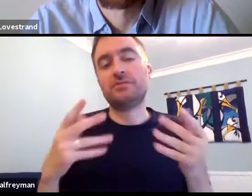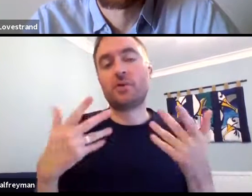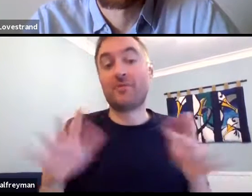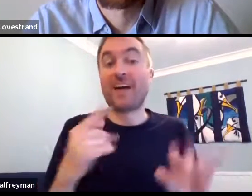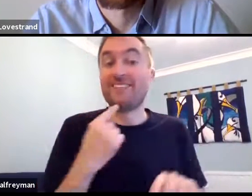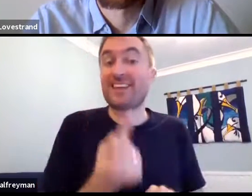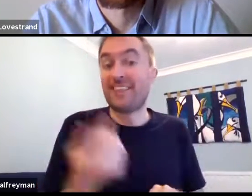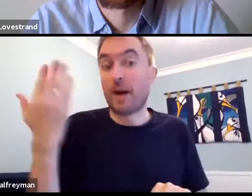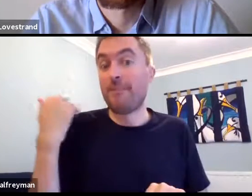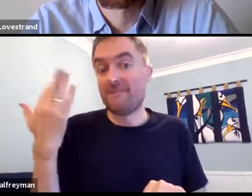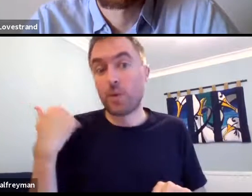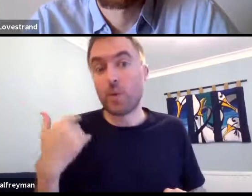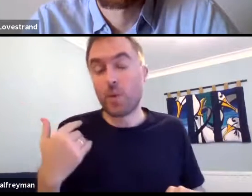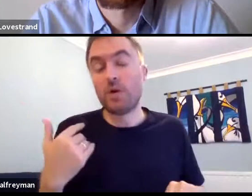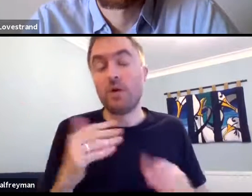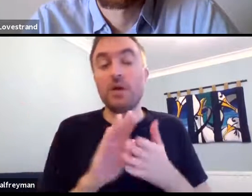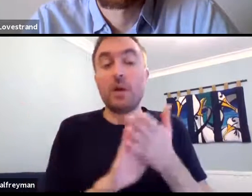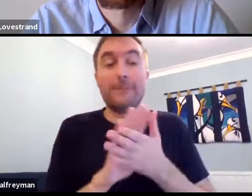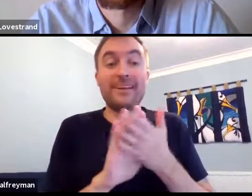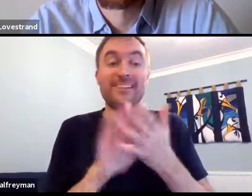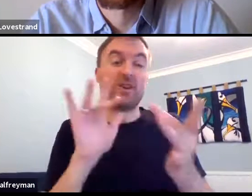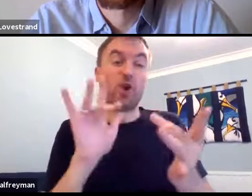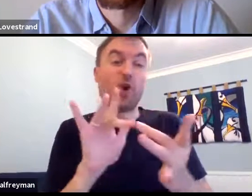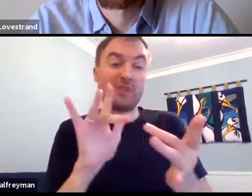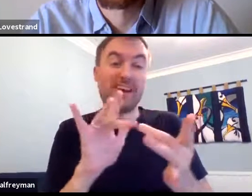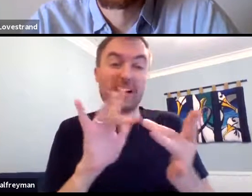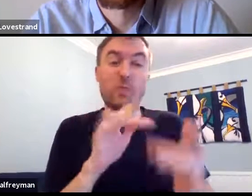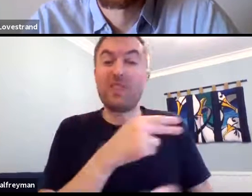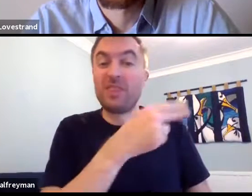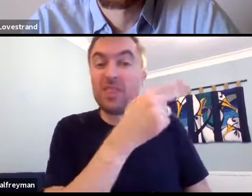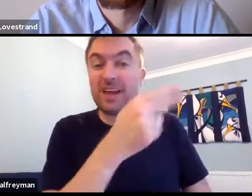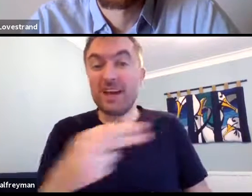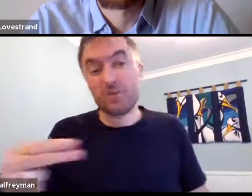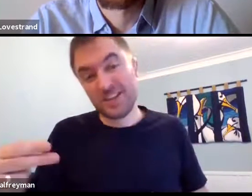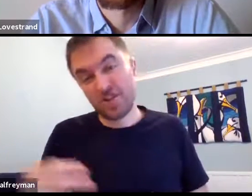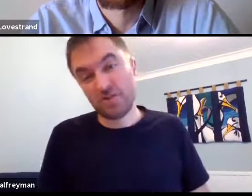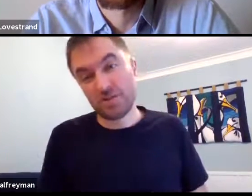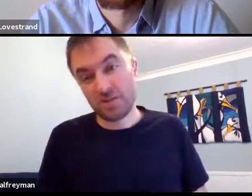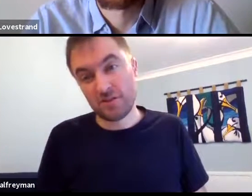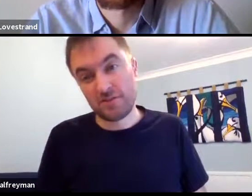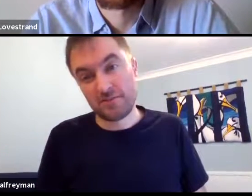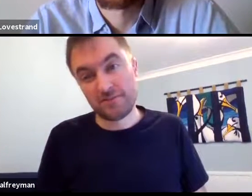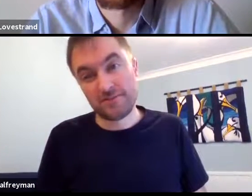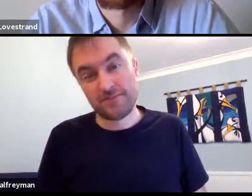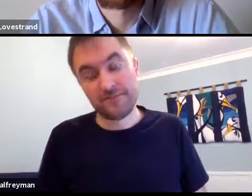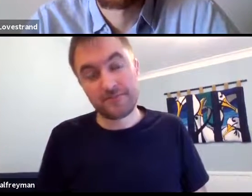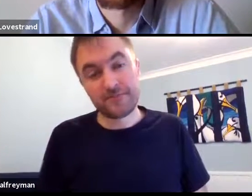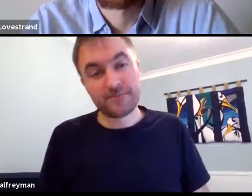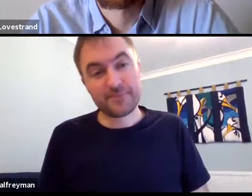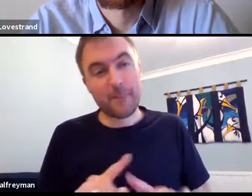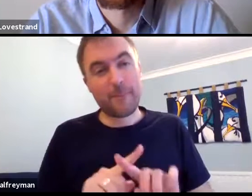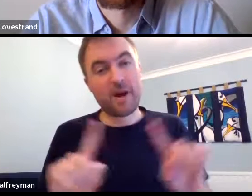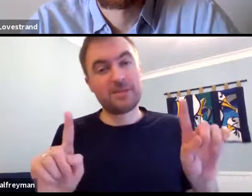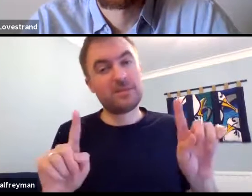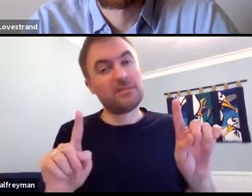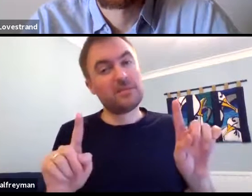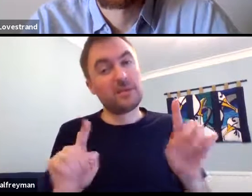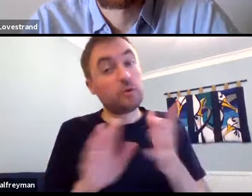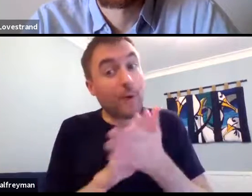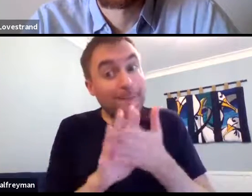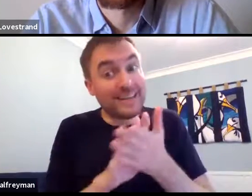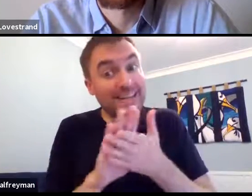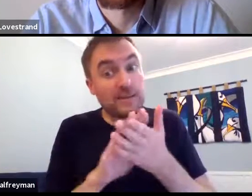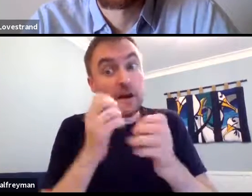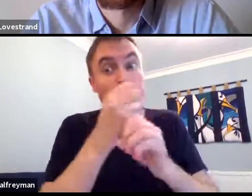their education. And I have seen that before as well, because, you know, the